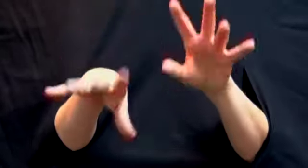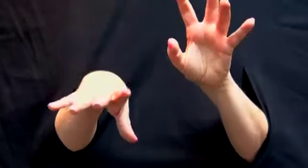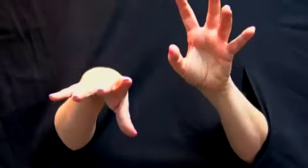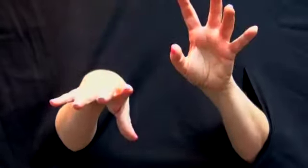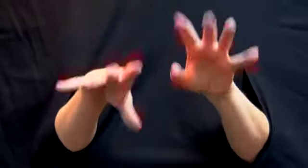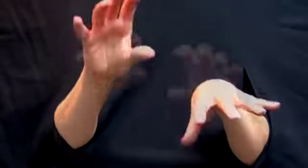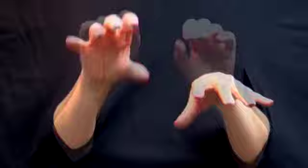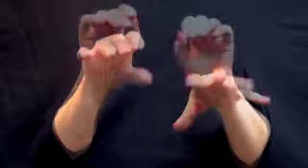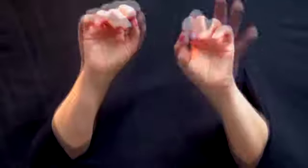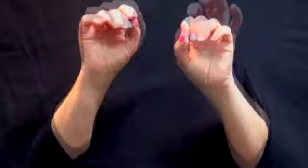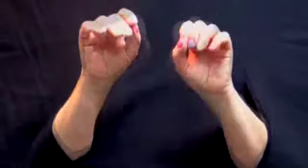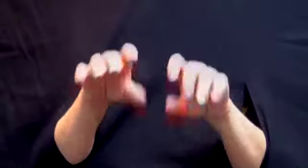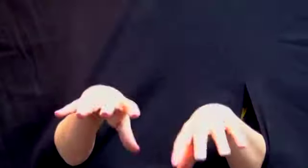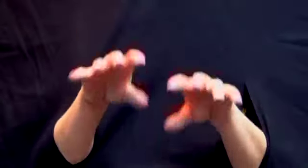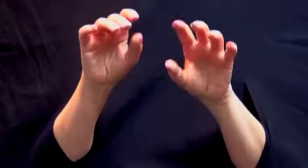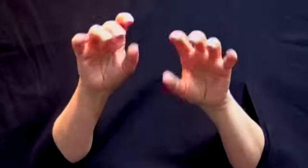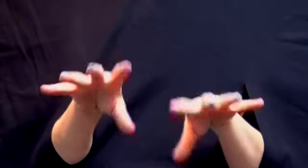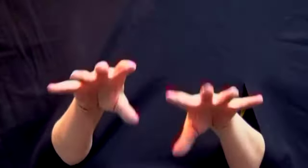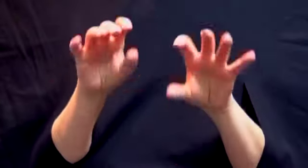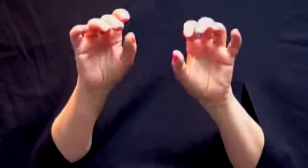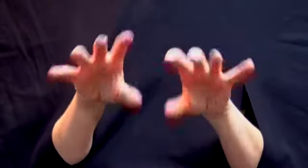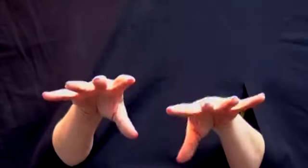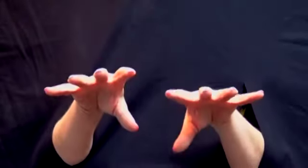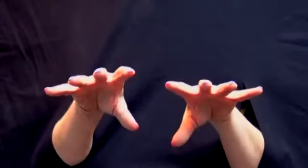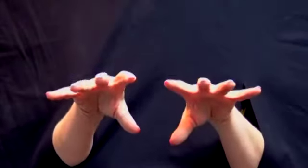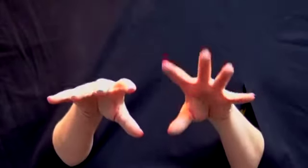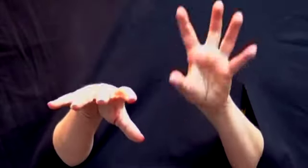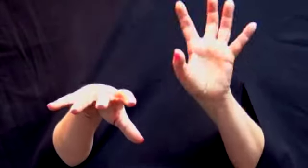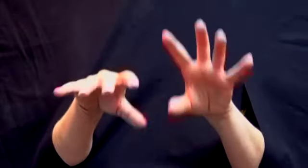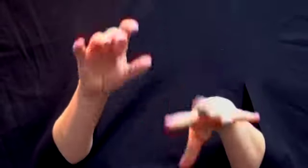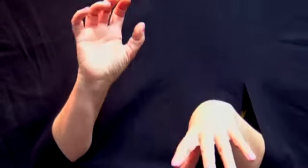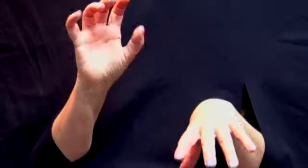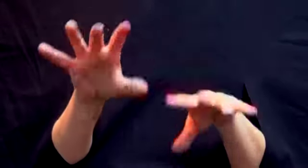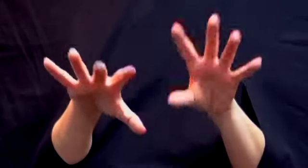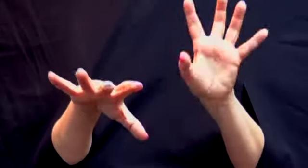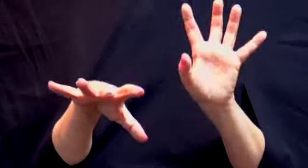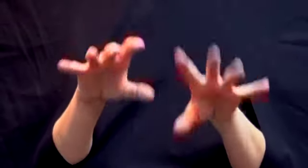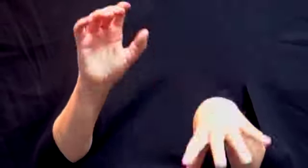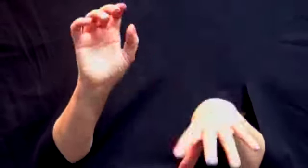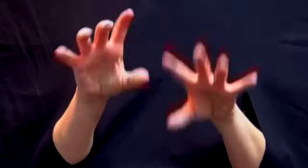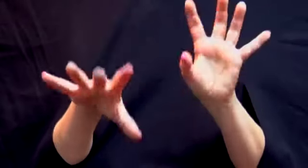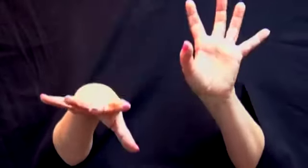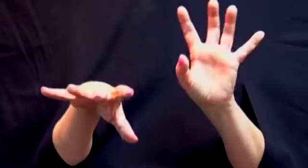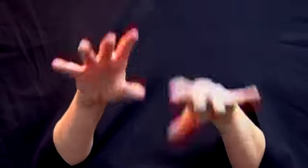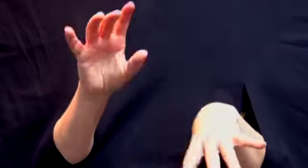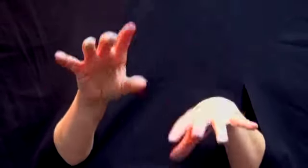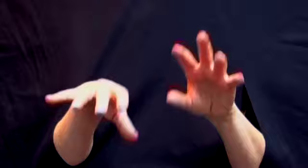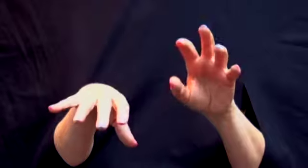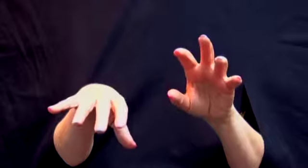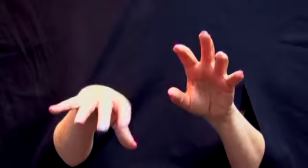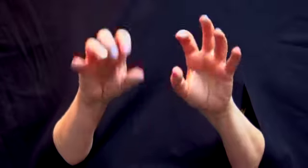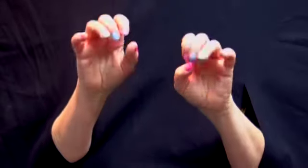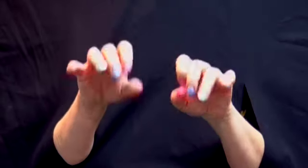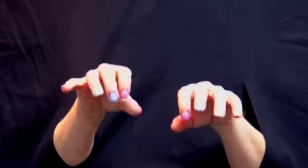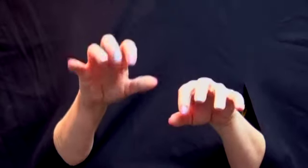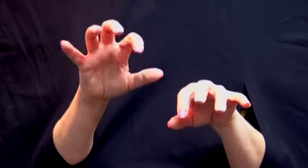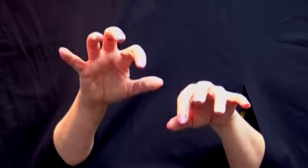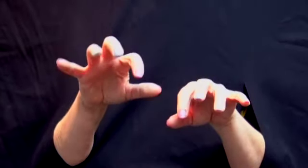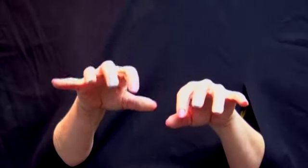ability. Touch starts off, in a sense, with a bang. Then you'll start to see the individual type movements. With that, you'll